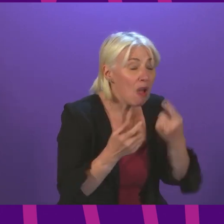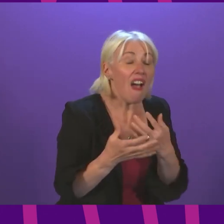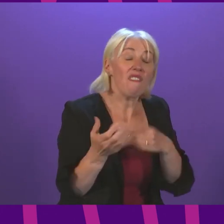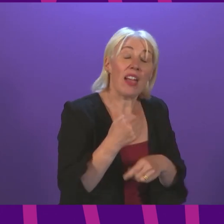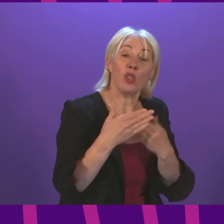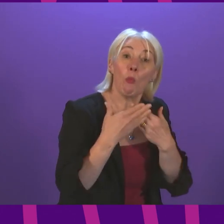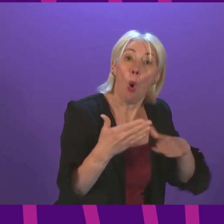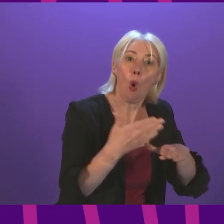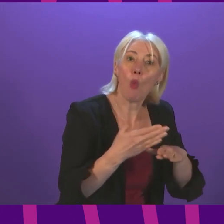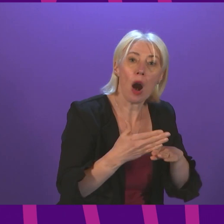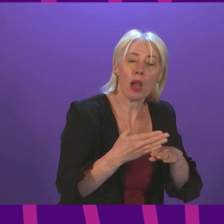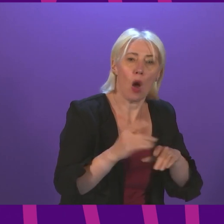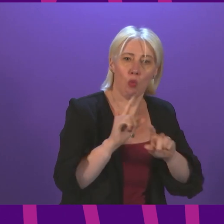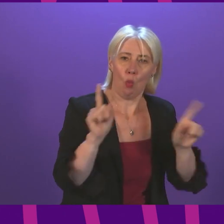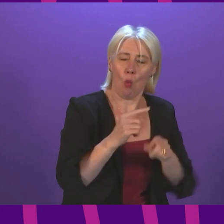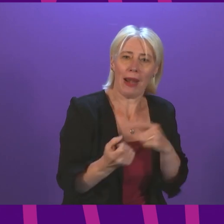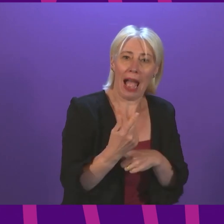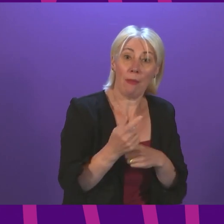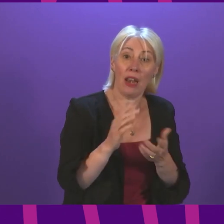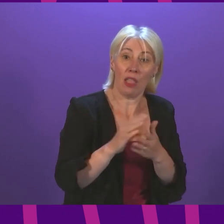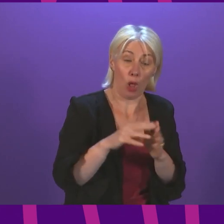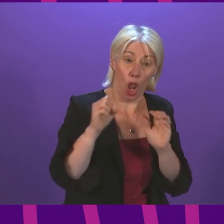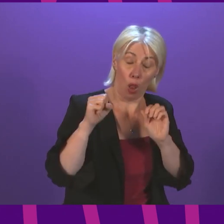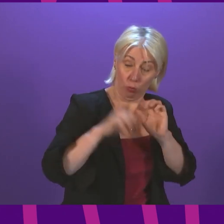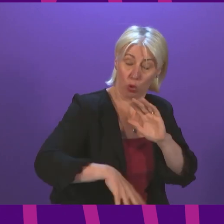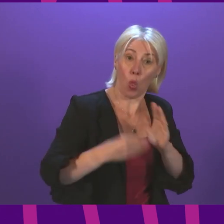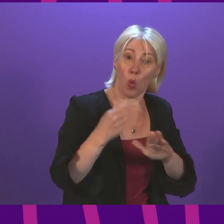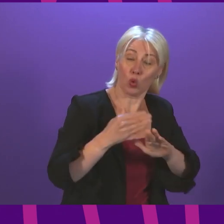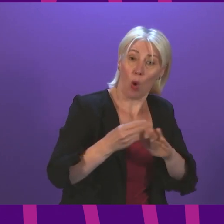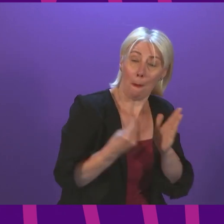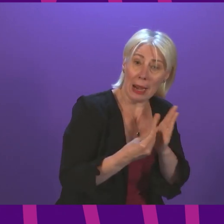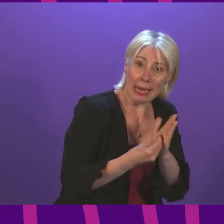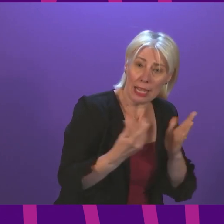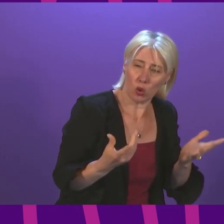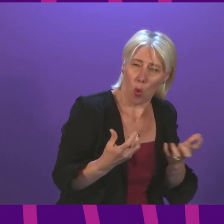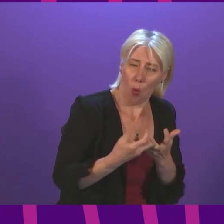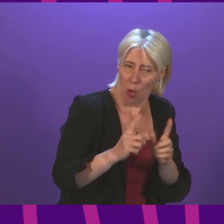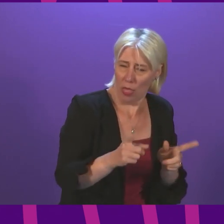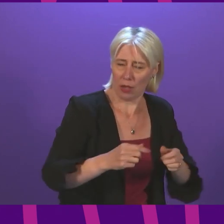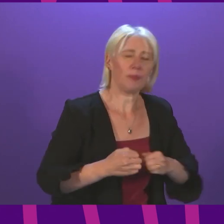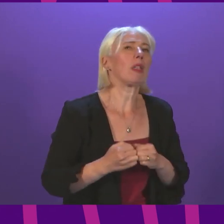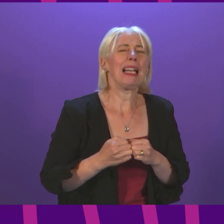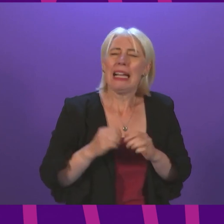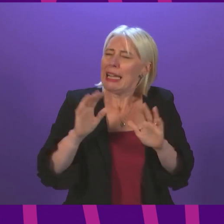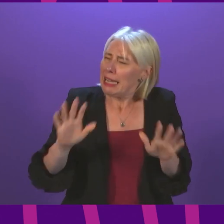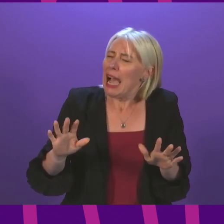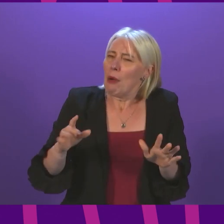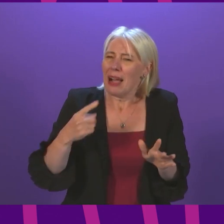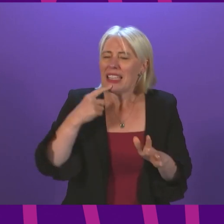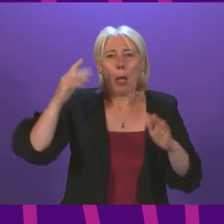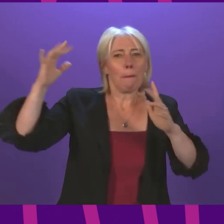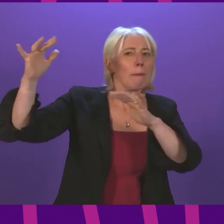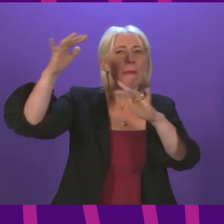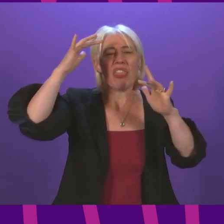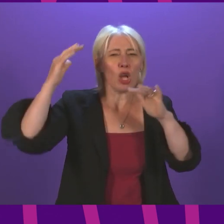are rising? Miles Briggs. We call for uplift to be extended during the actual worst of the pandemic. And I'm not sure in terms of mythical